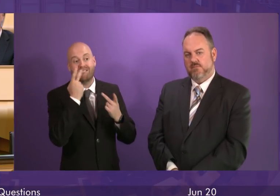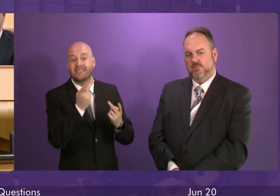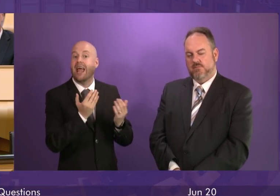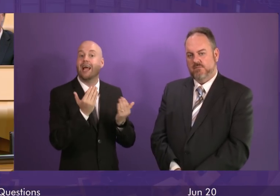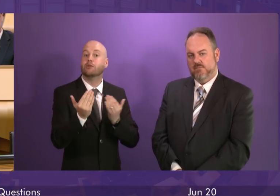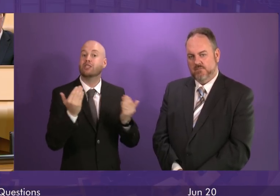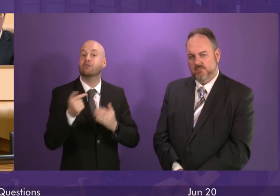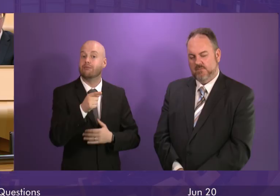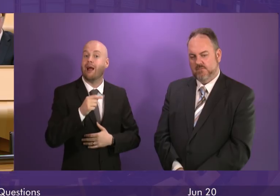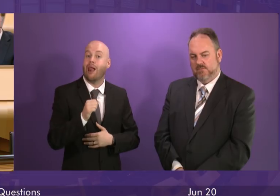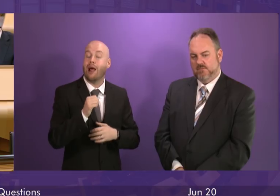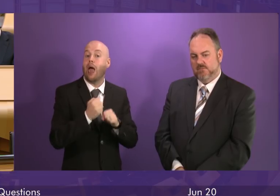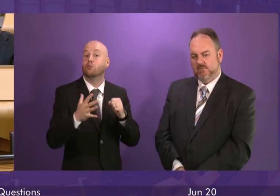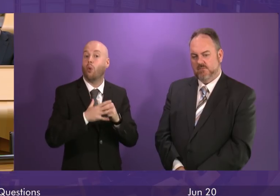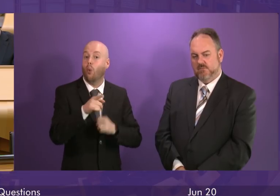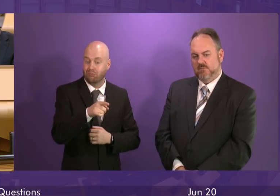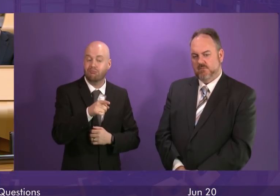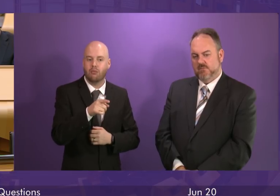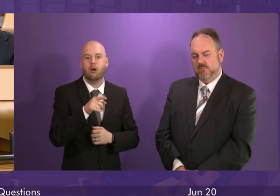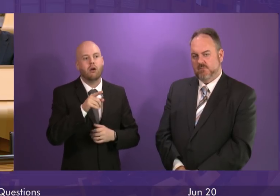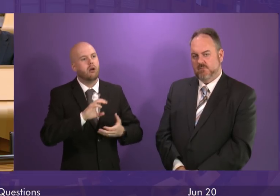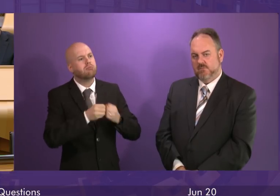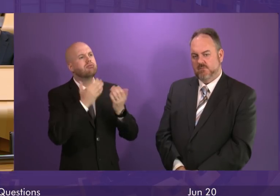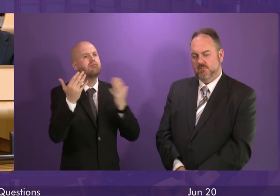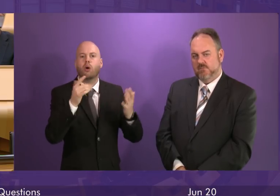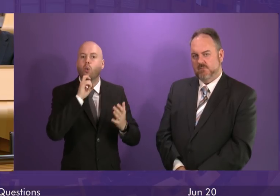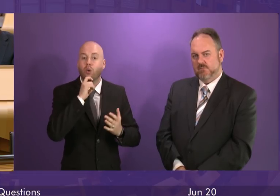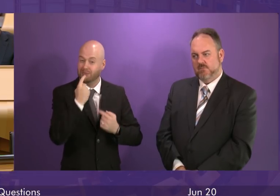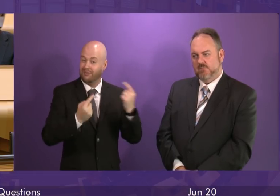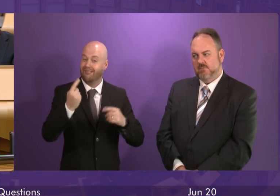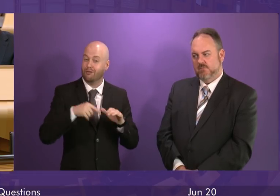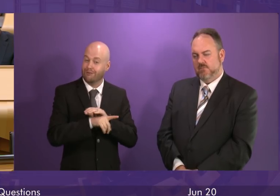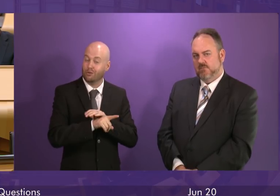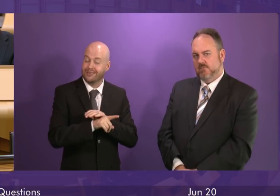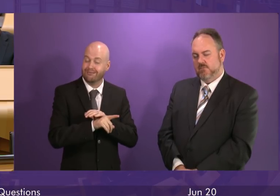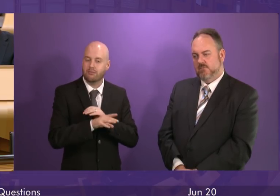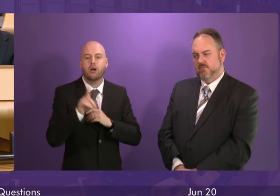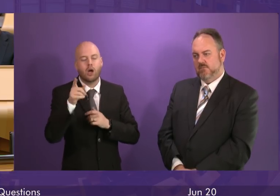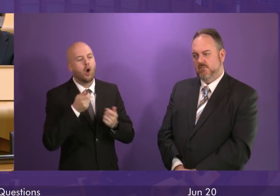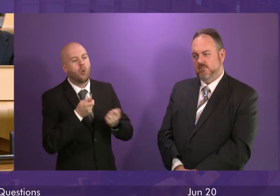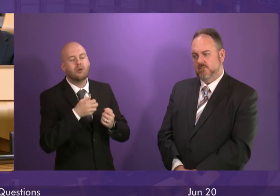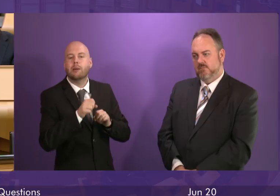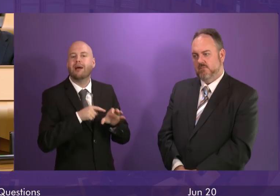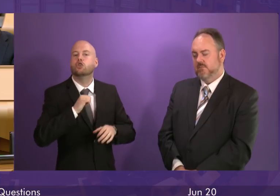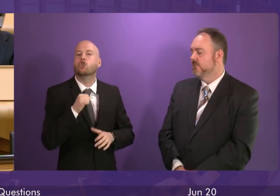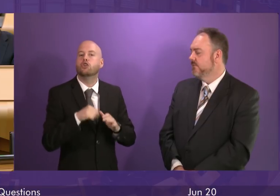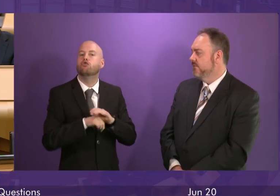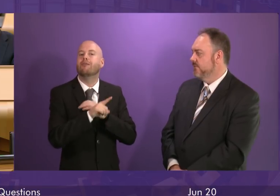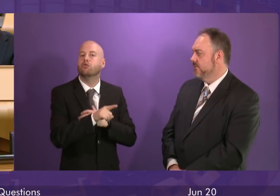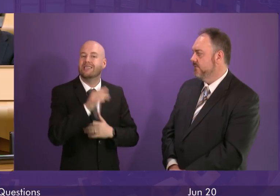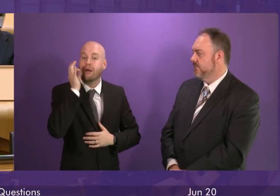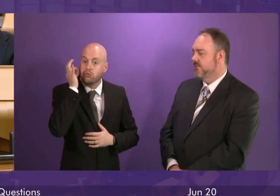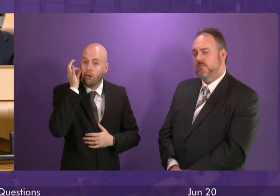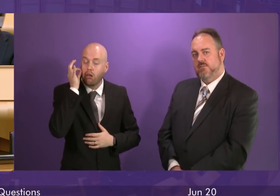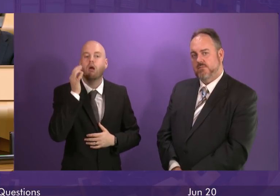produced by refugees and hearing from those involved in the festival. The festival is coordinated by the Scottish Refugee Council and provides an opportunity for refugees